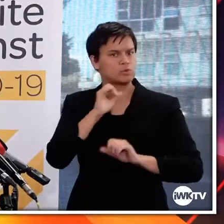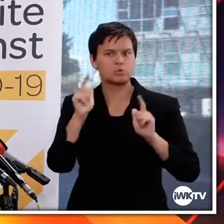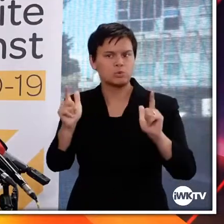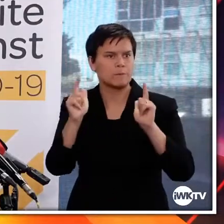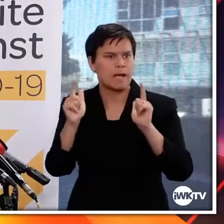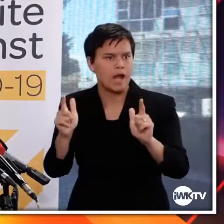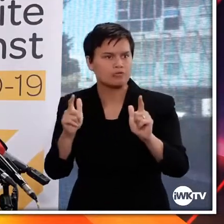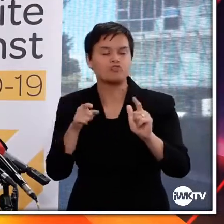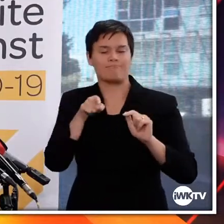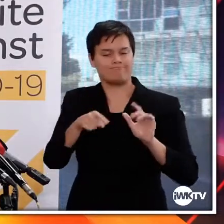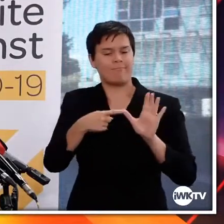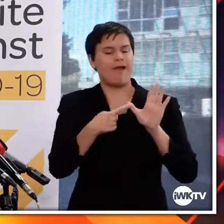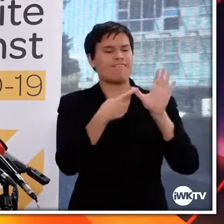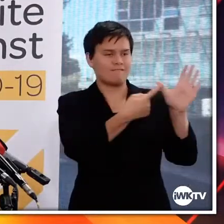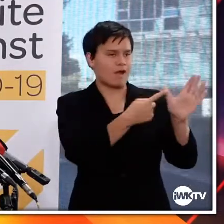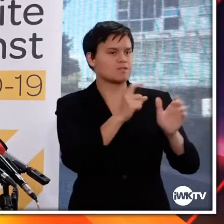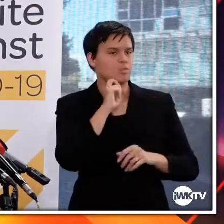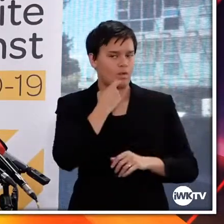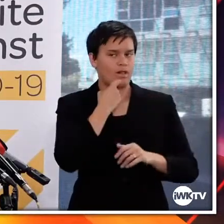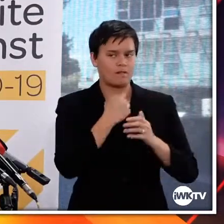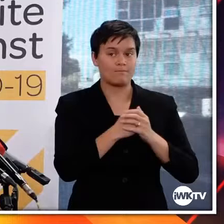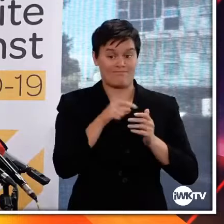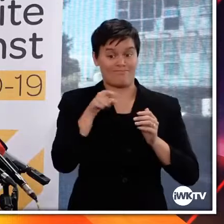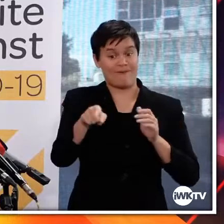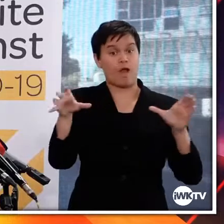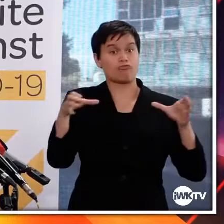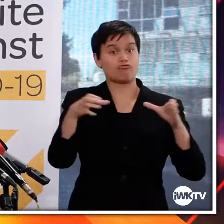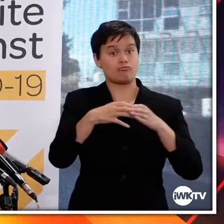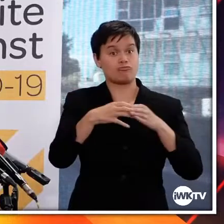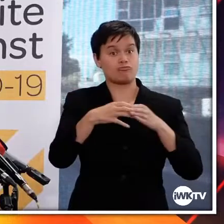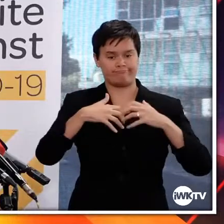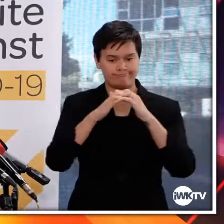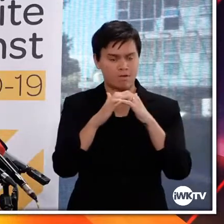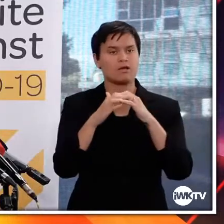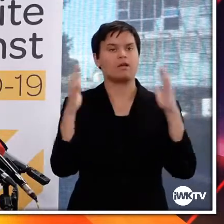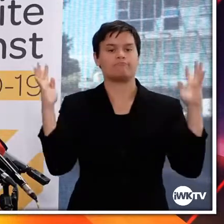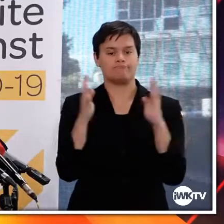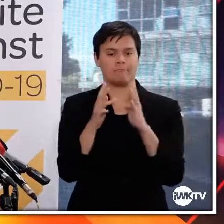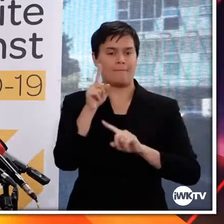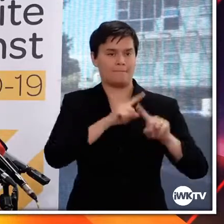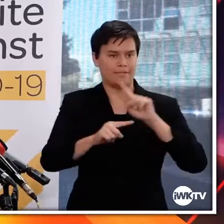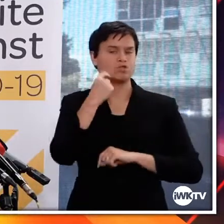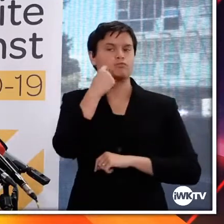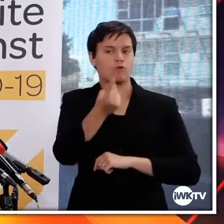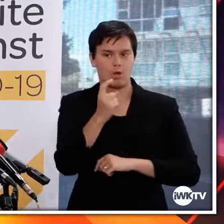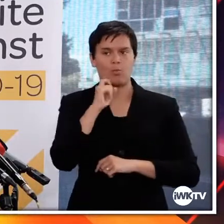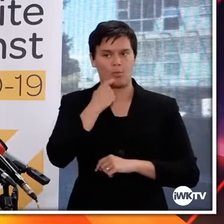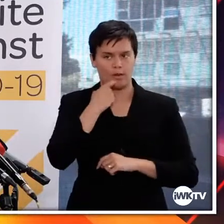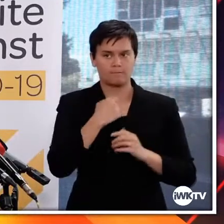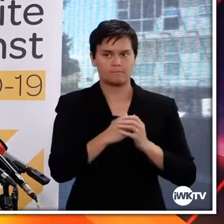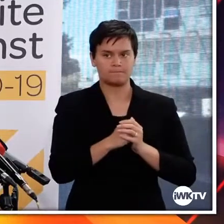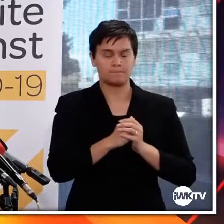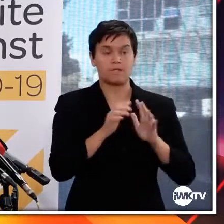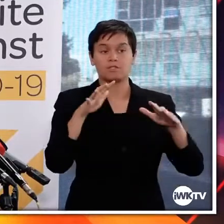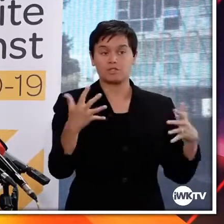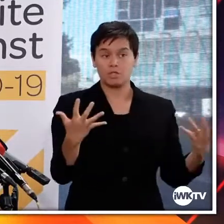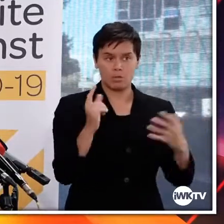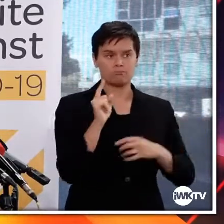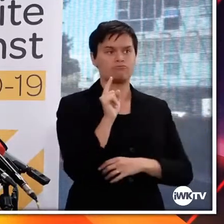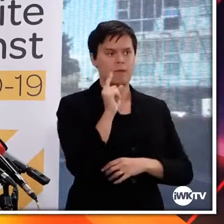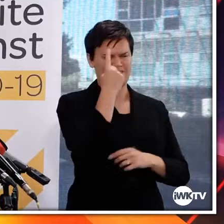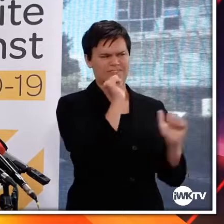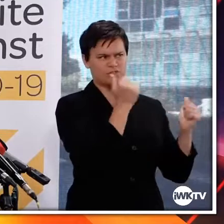accordingly. That group meets tomorrow. As Ministers and I have said before, the priority though, we know, is to